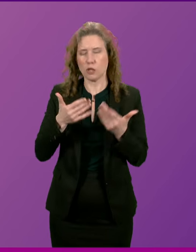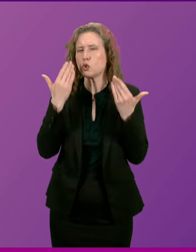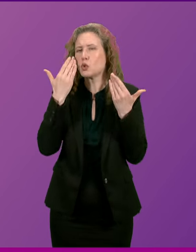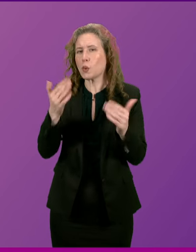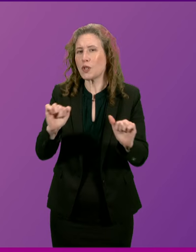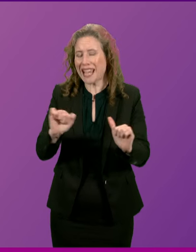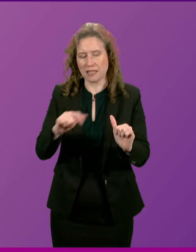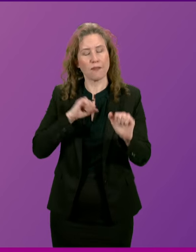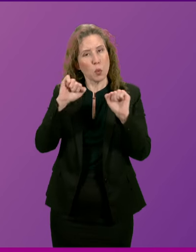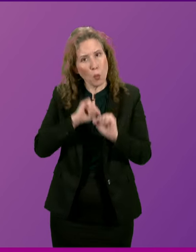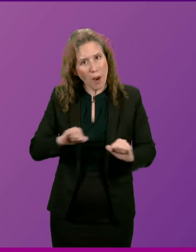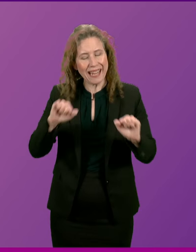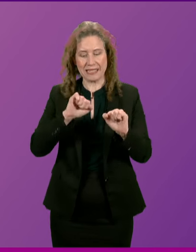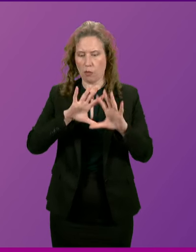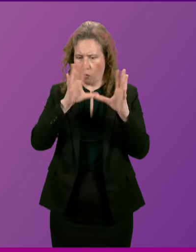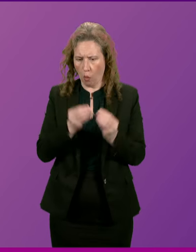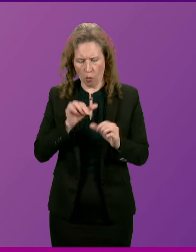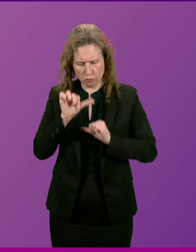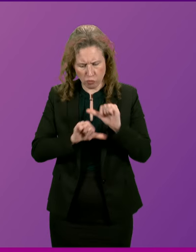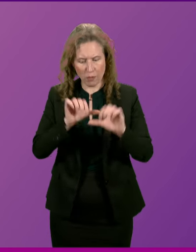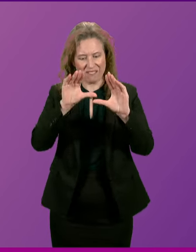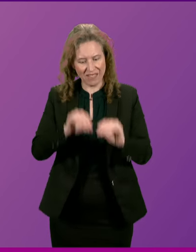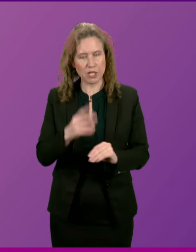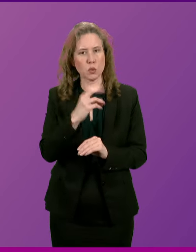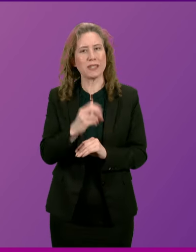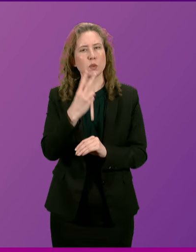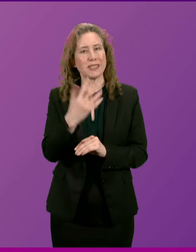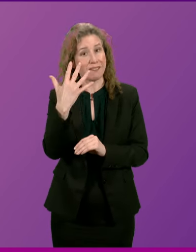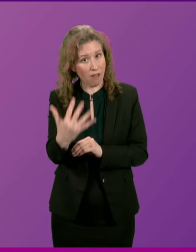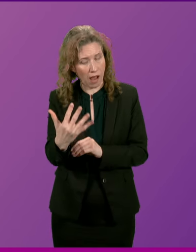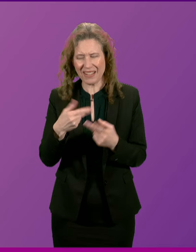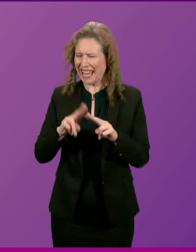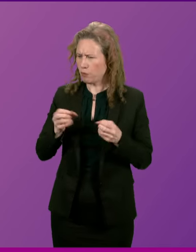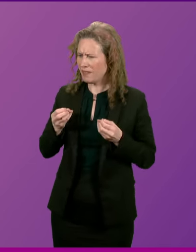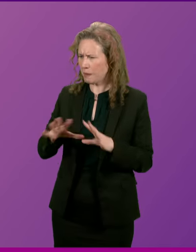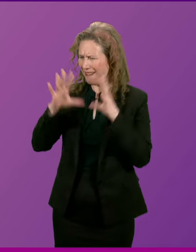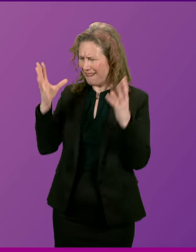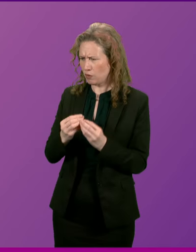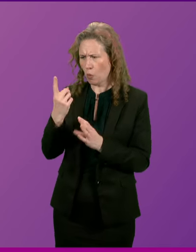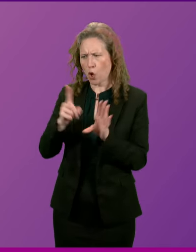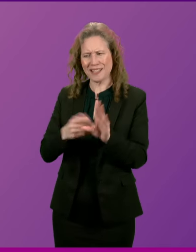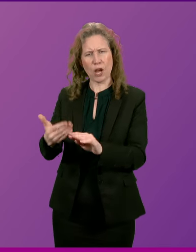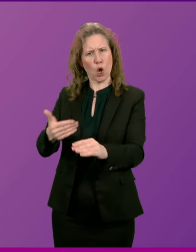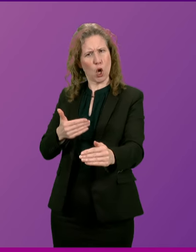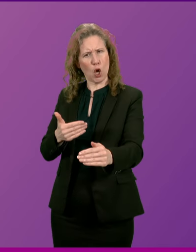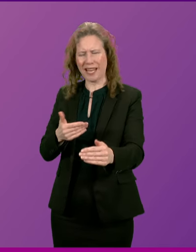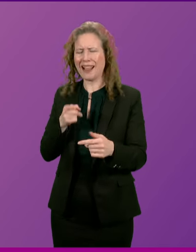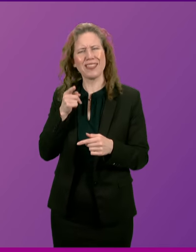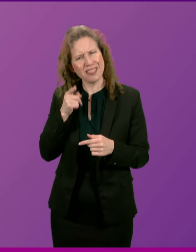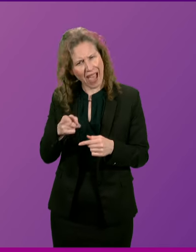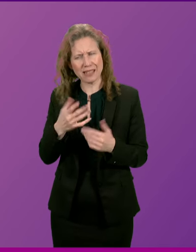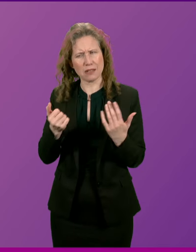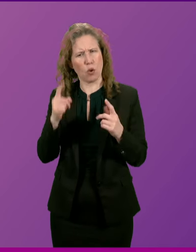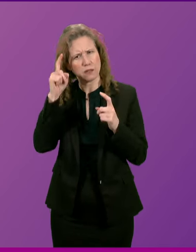formally closes in 2025. To have spent all the money a year in advance, I think, would raise